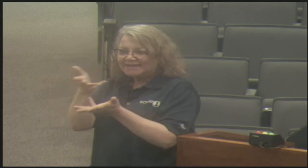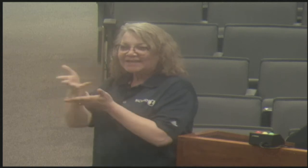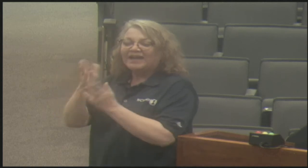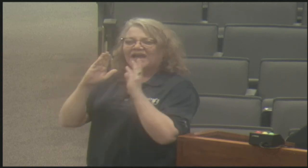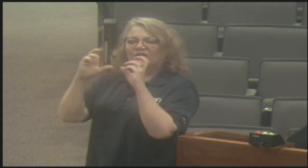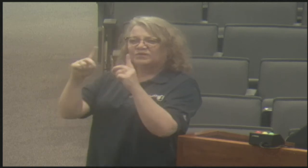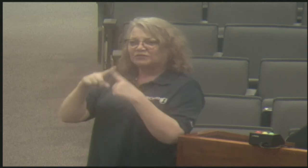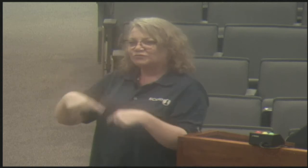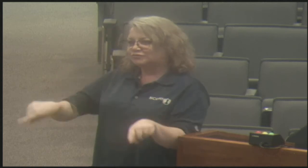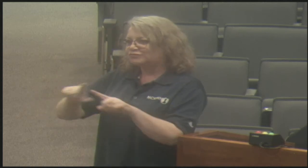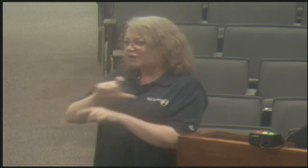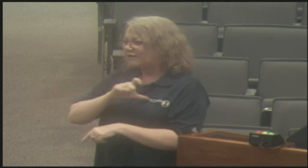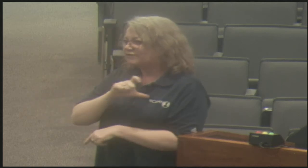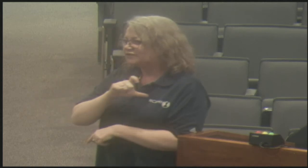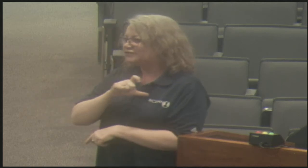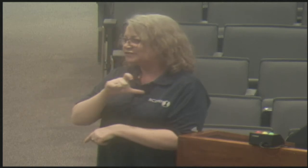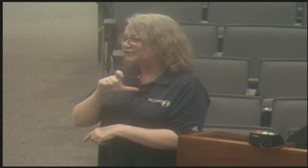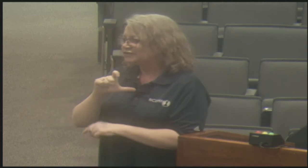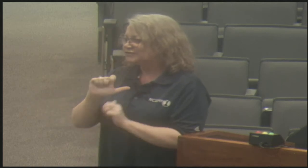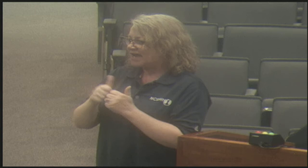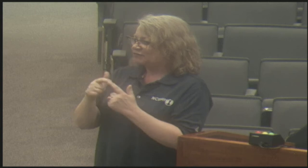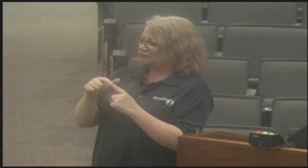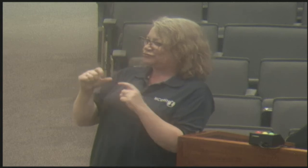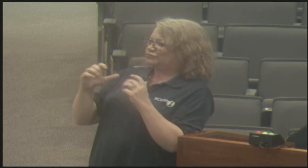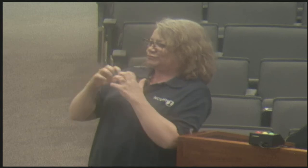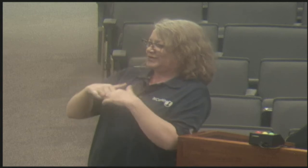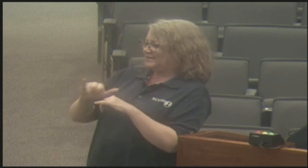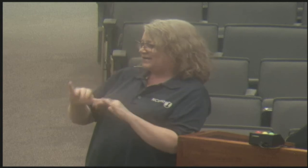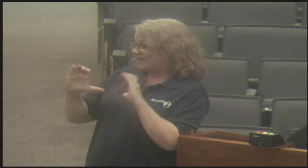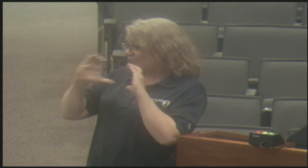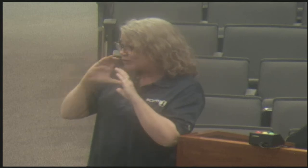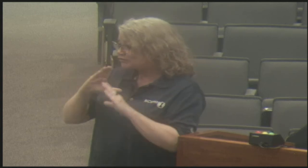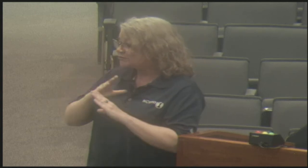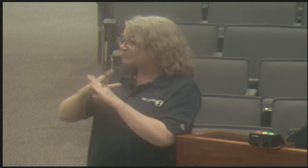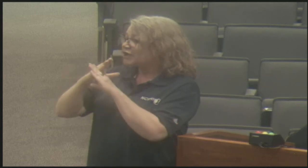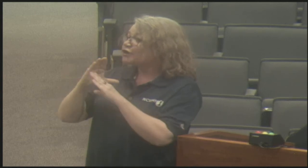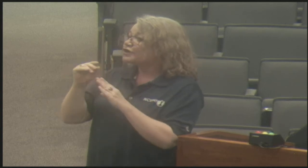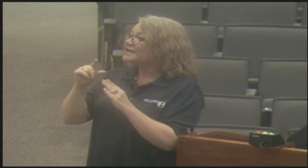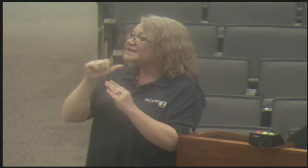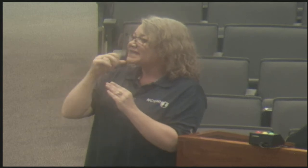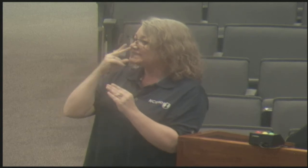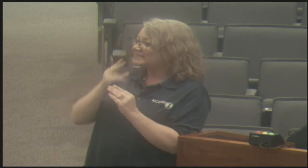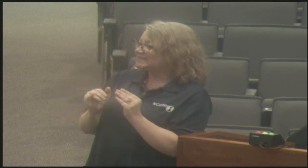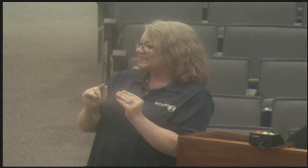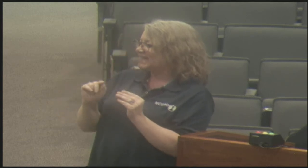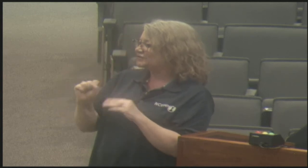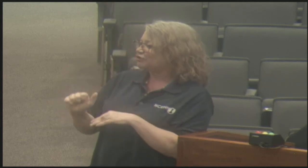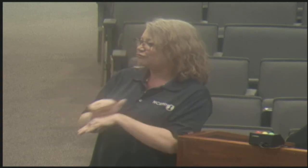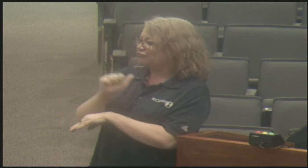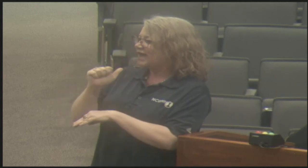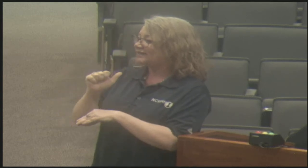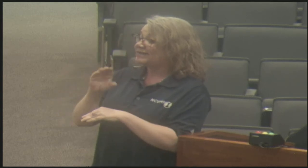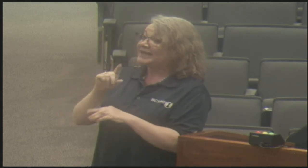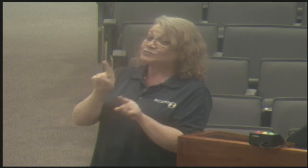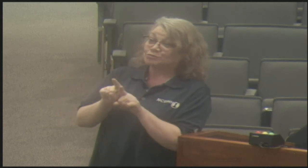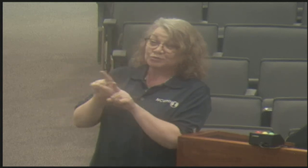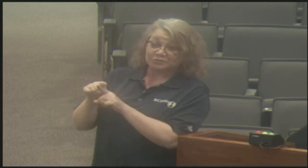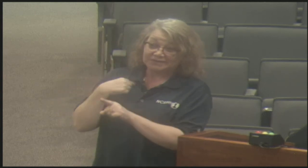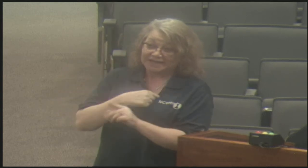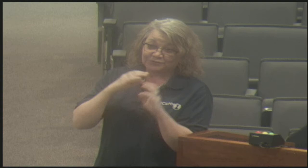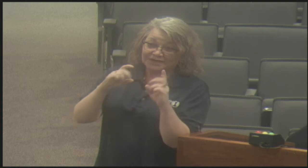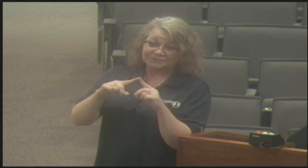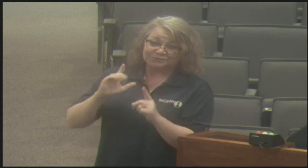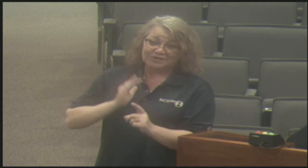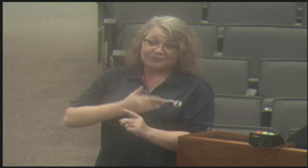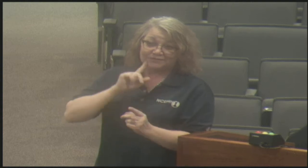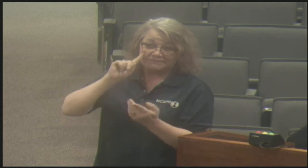their safety is at risk. So that's what we've been training the Omaha police department officers is to